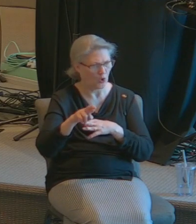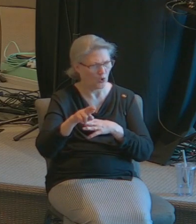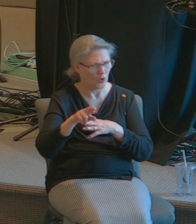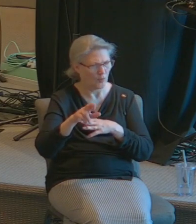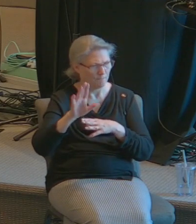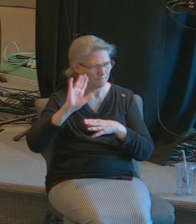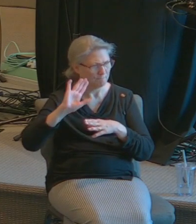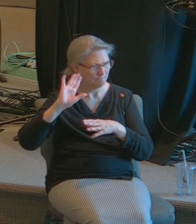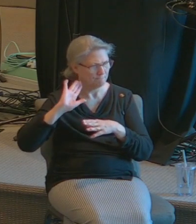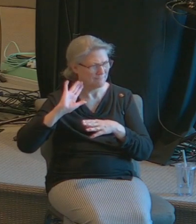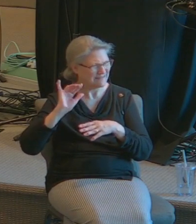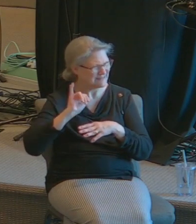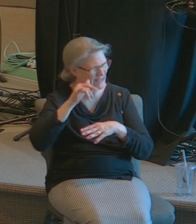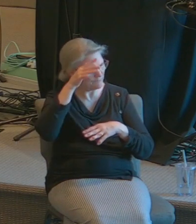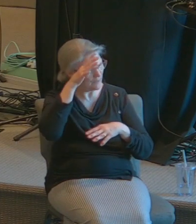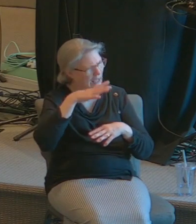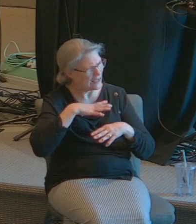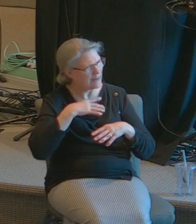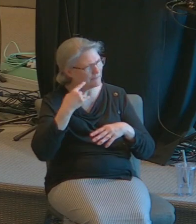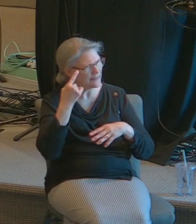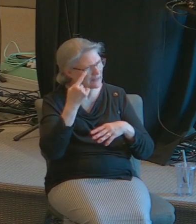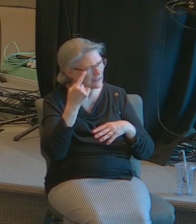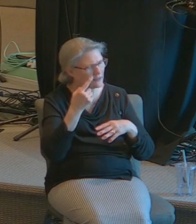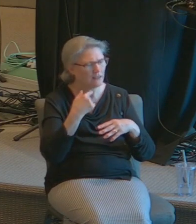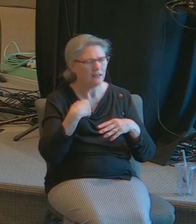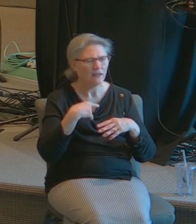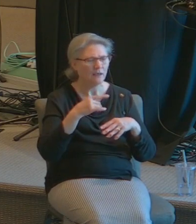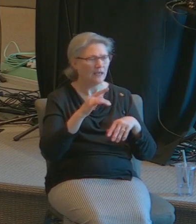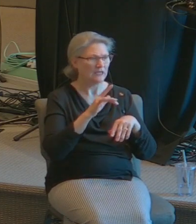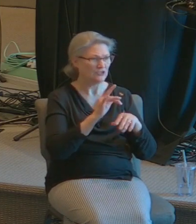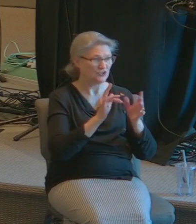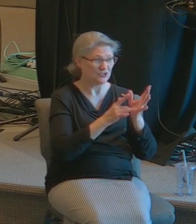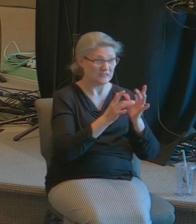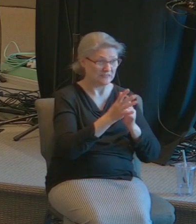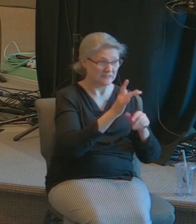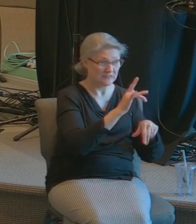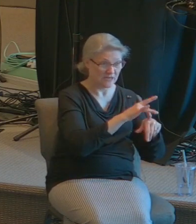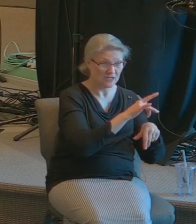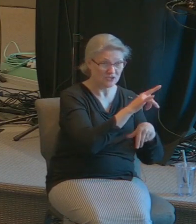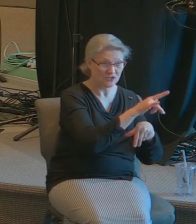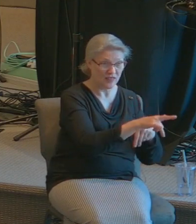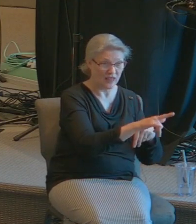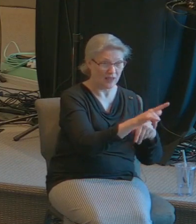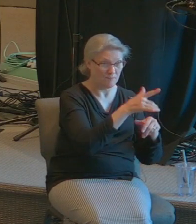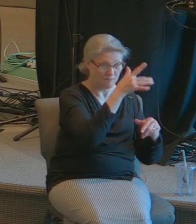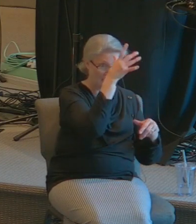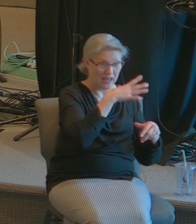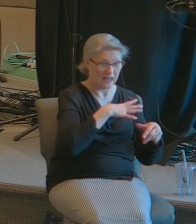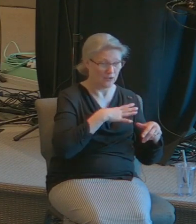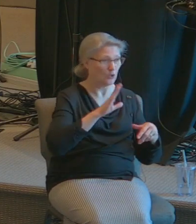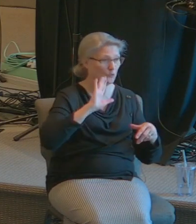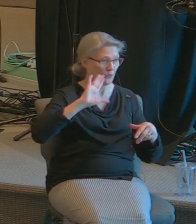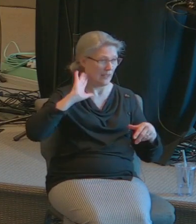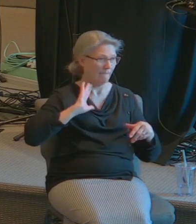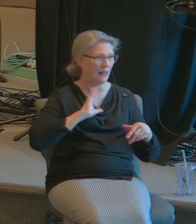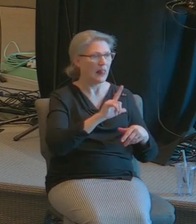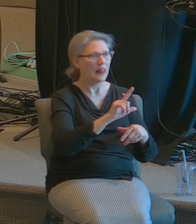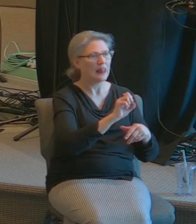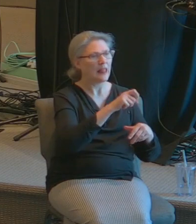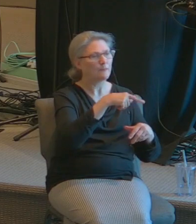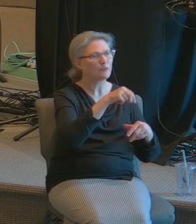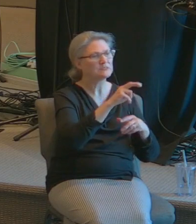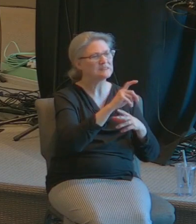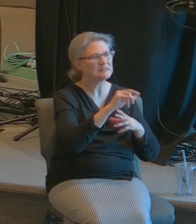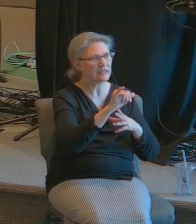Jesus reached his hand and touched him and said I will be thou clean and I